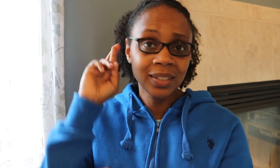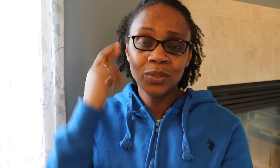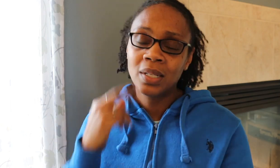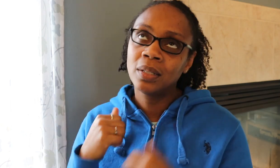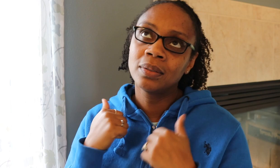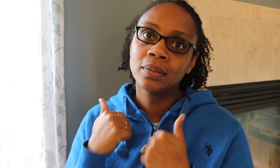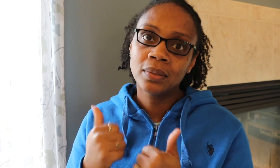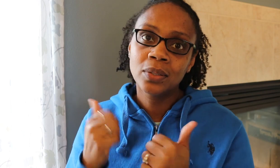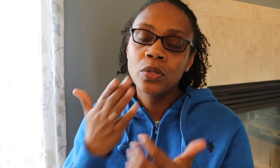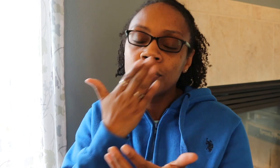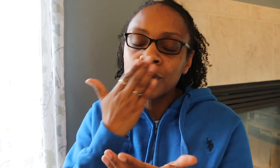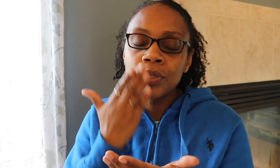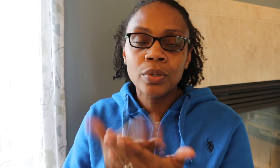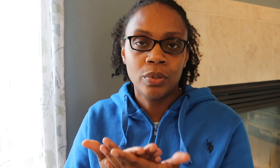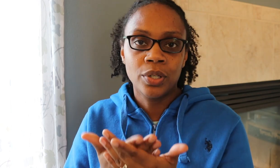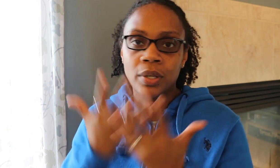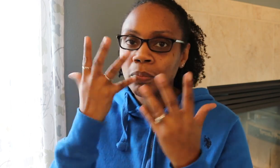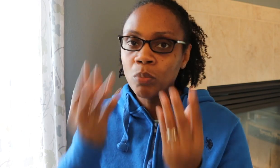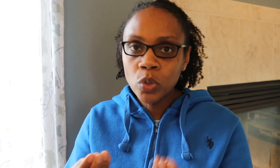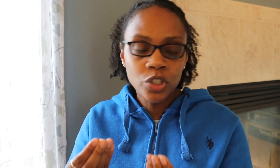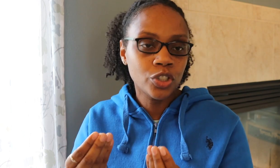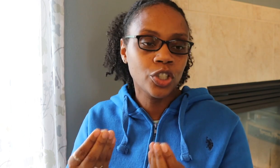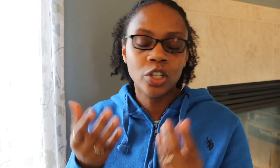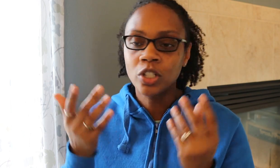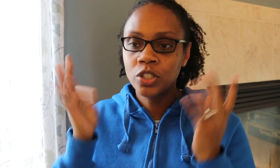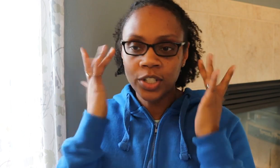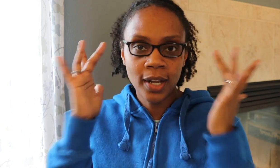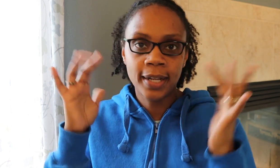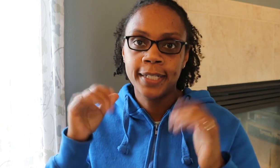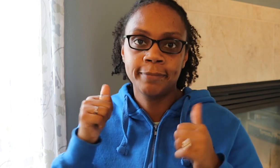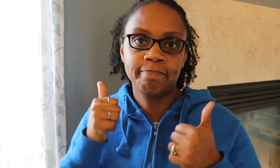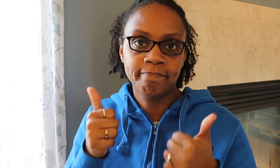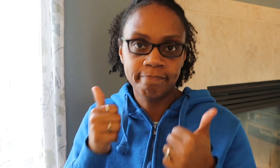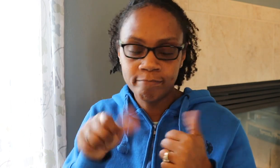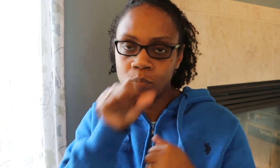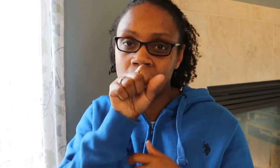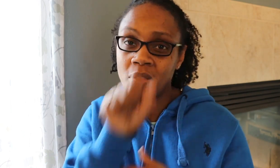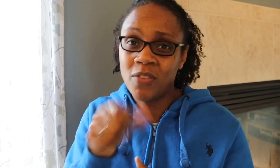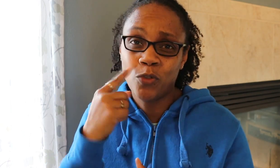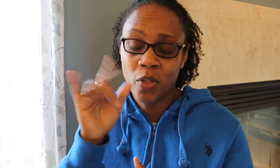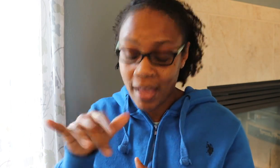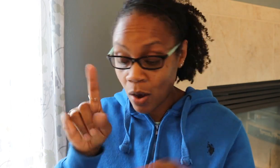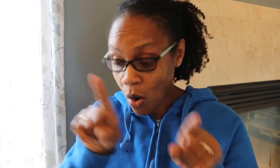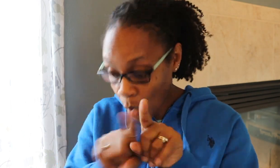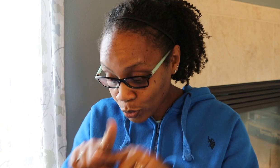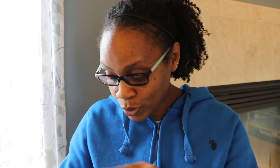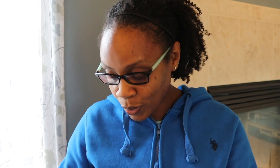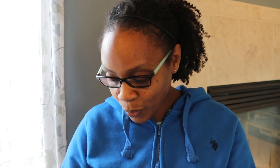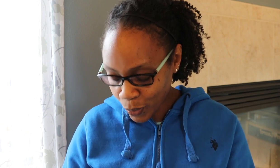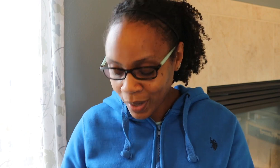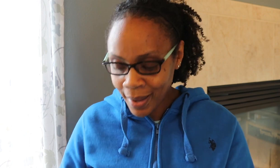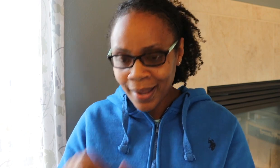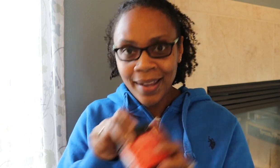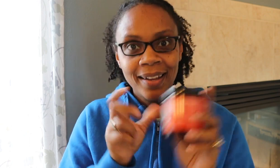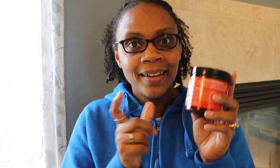protective twists, it is a perfect pair. Moisture, shine, everything. So I love it for that.